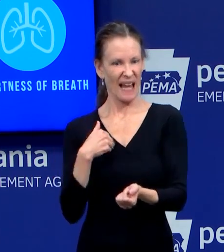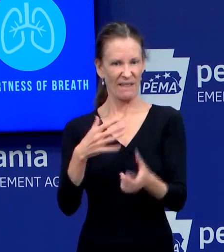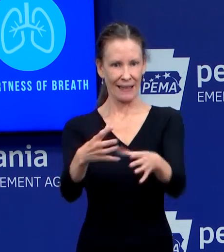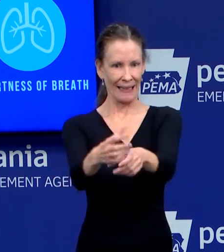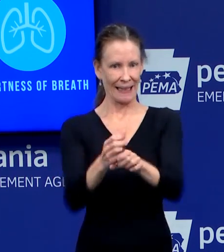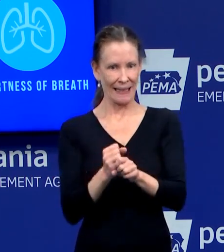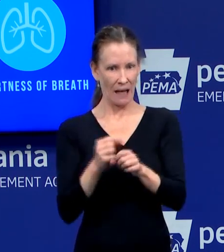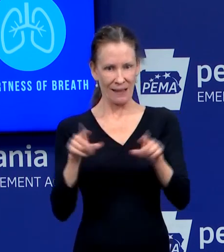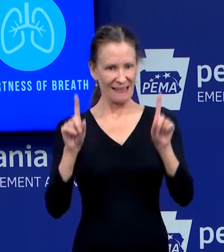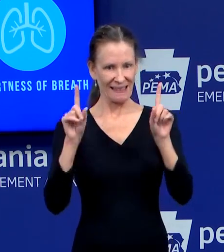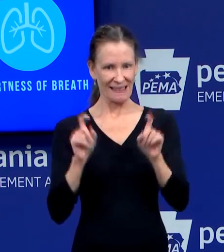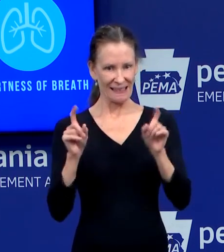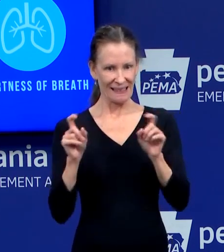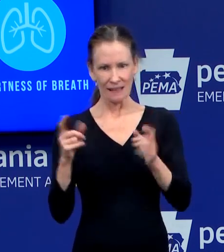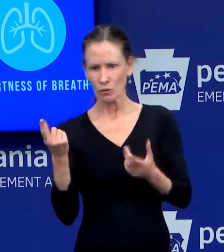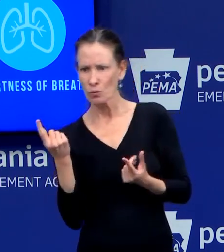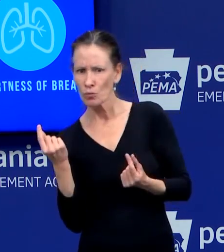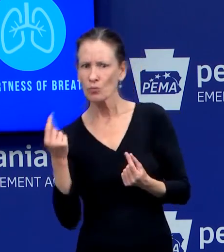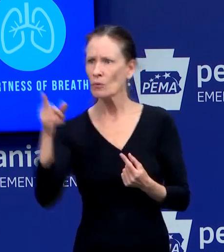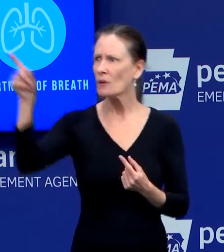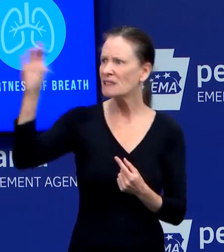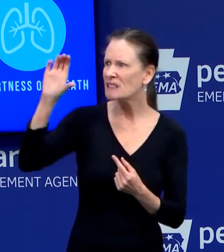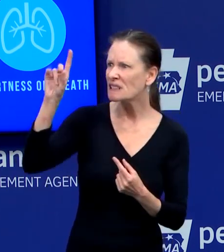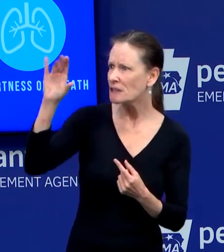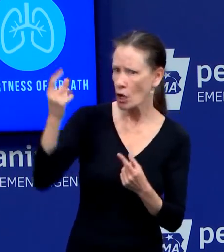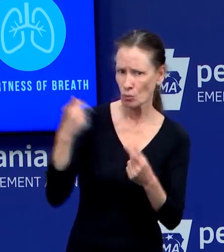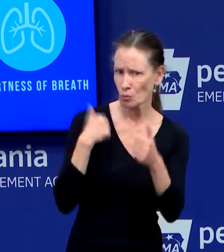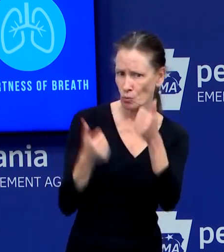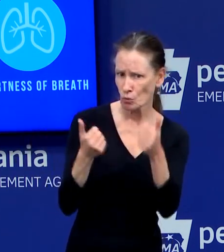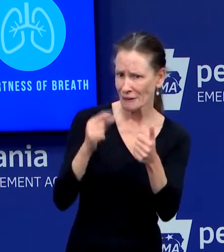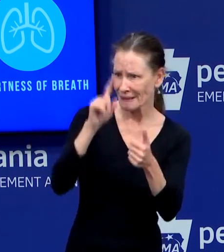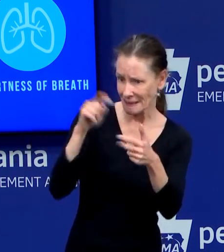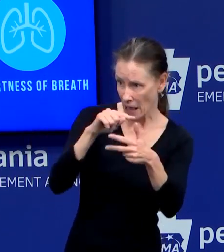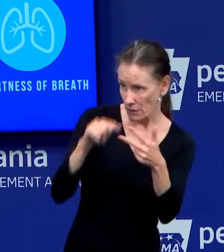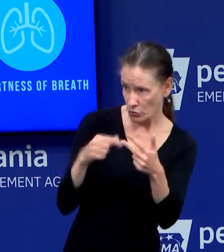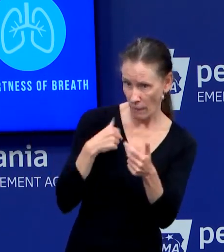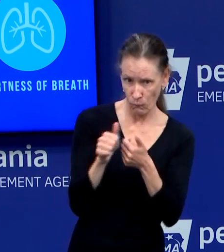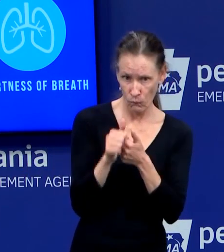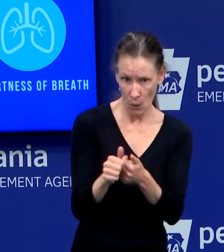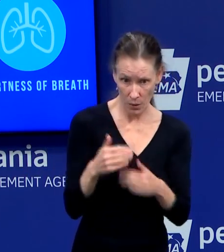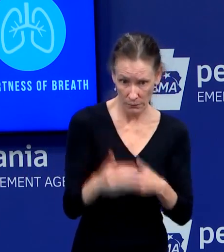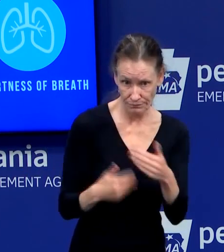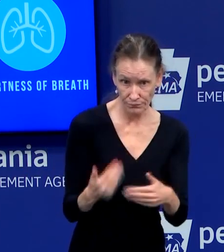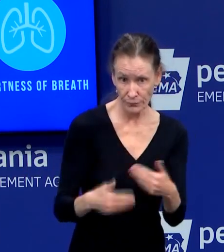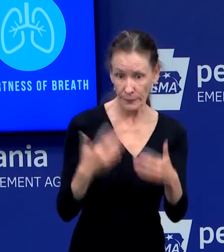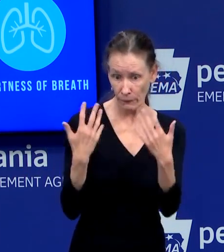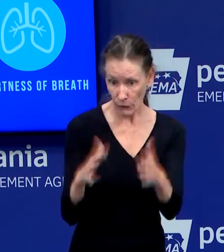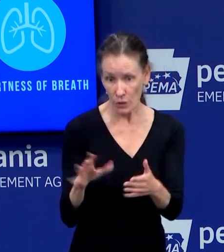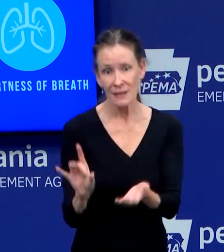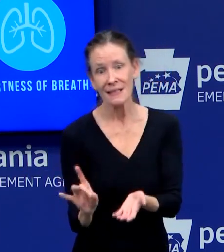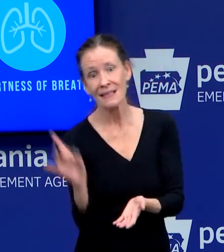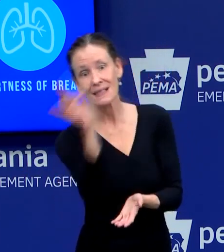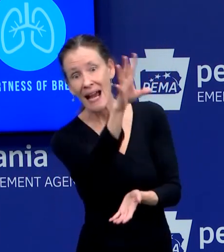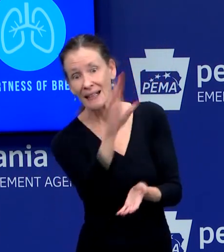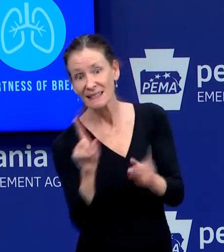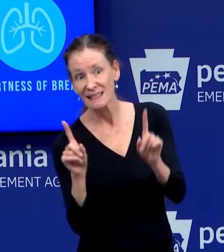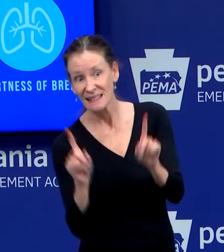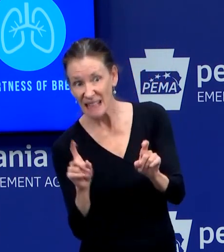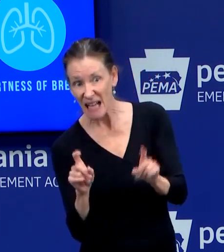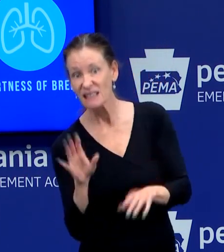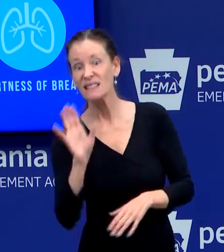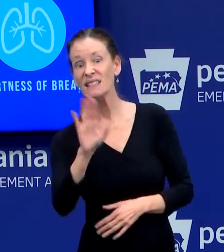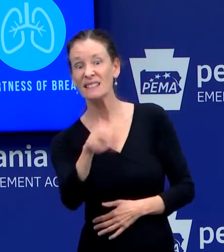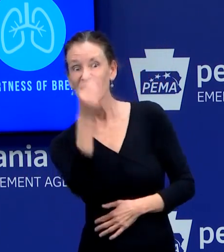recommended by the CDC, or call a hospital and say, I have this patient coming, and you need to prepare. I think this patient might have COVID